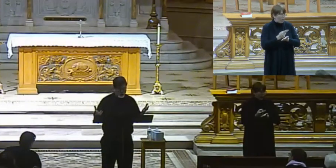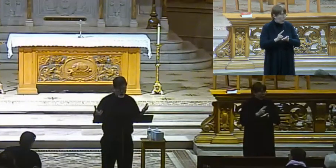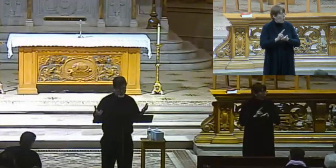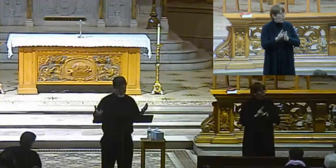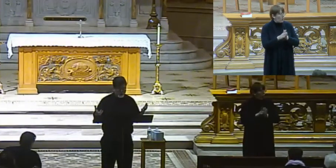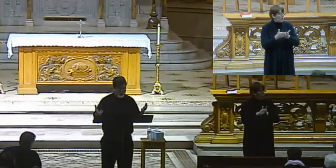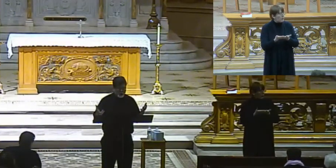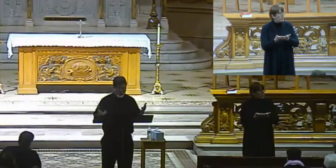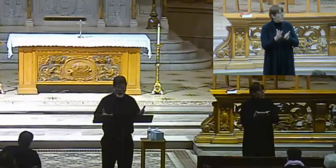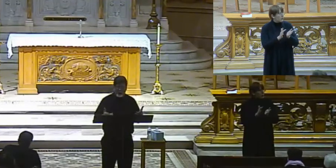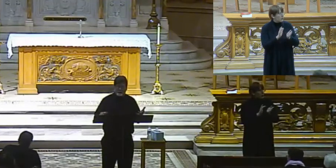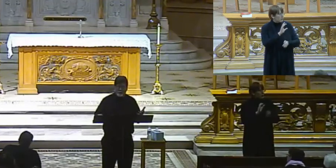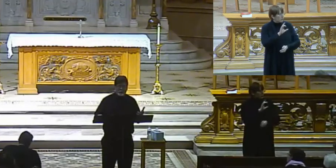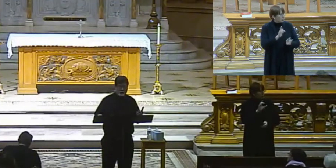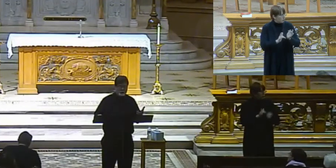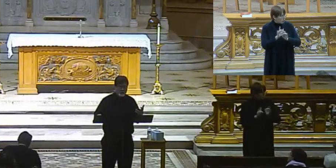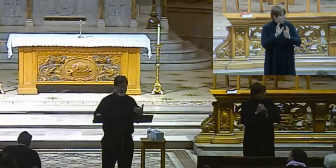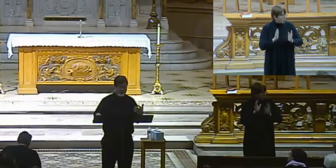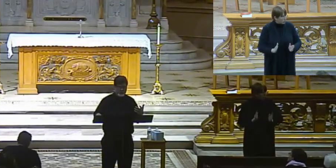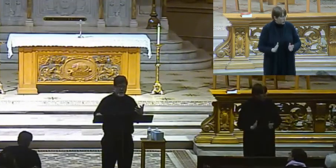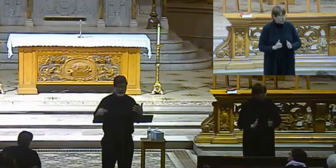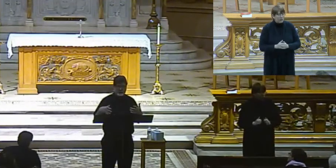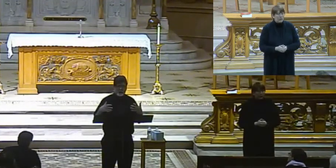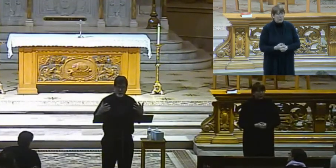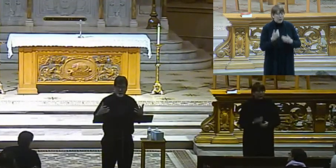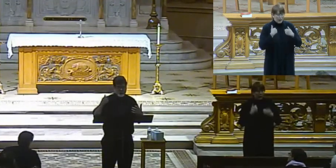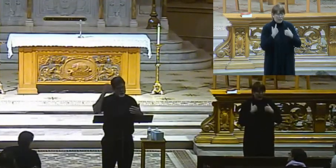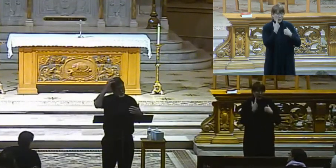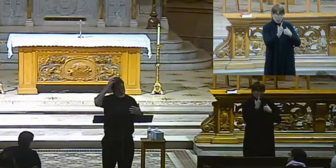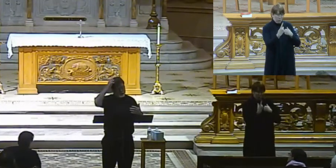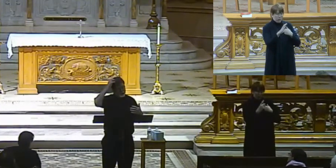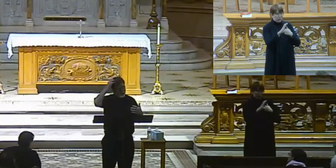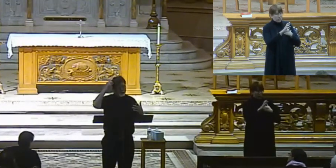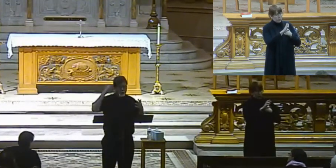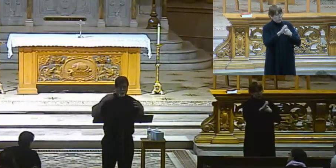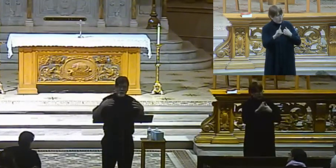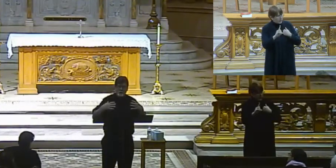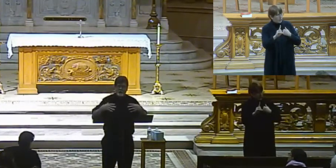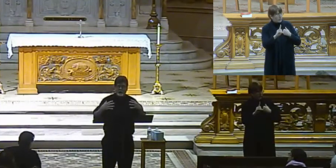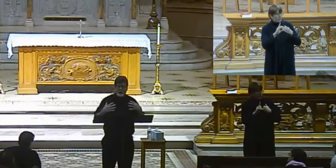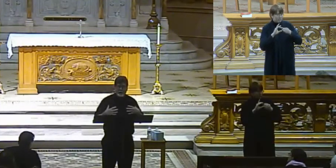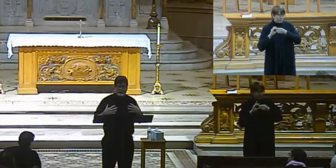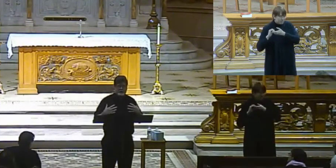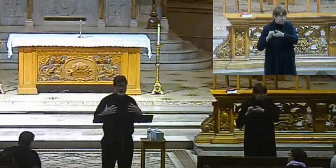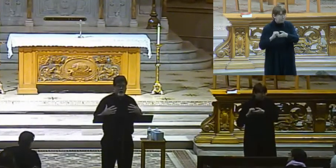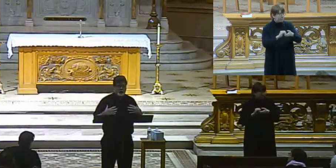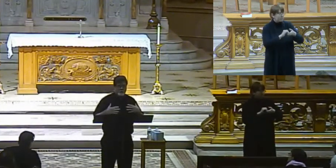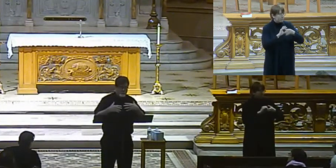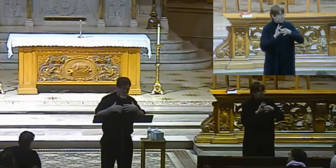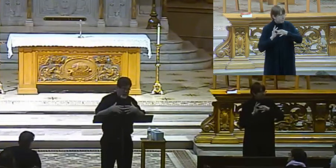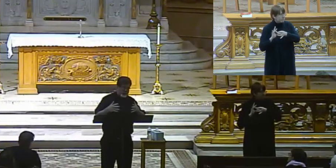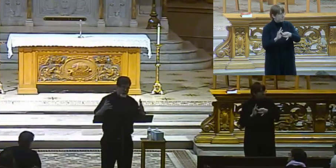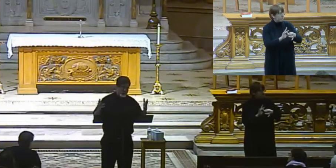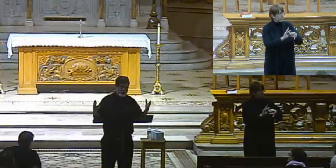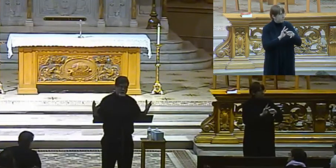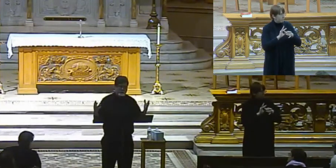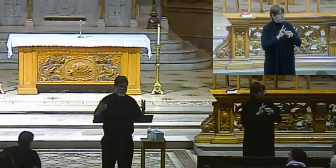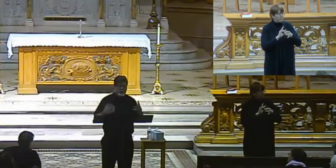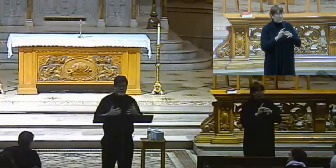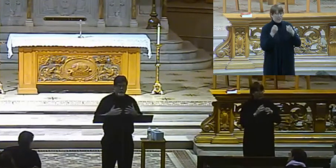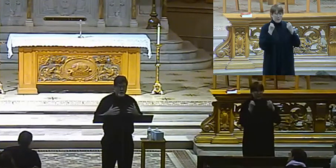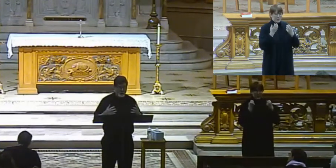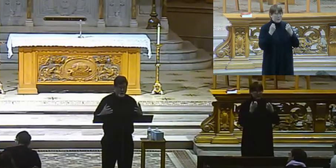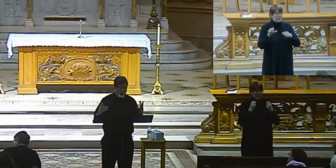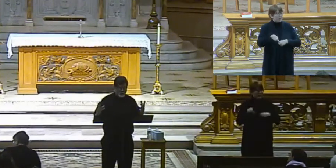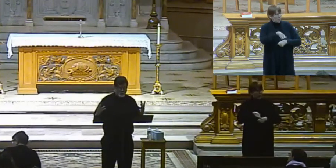Christianity. We have one creed, as I said, this Nicene Creed. Not only we as Catholics, but many of